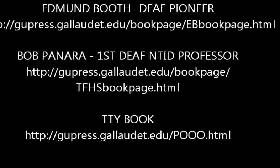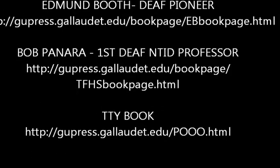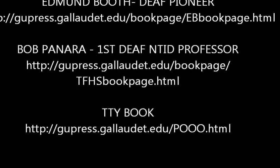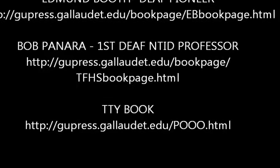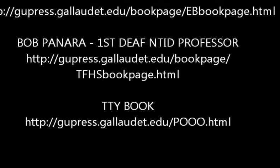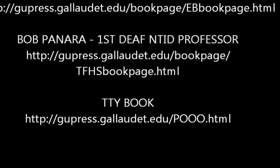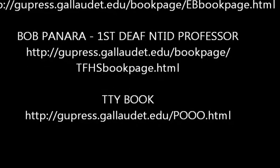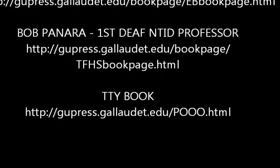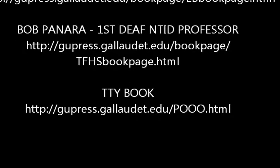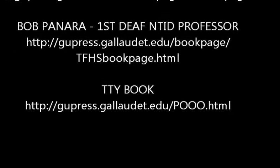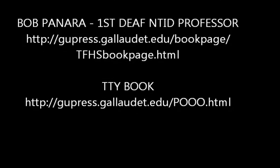Bye. Bye. Bye.